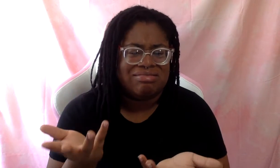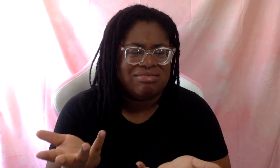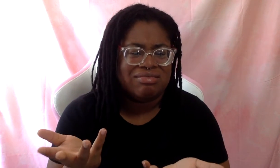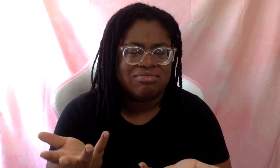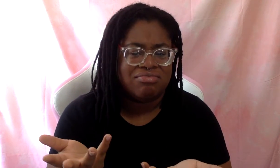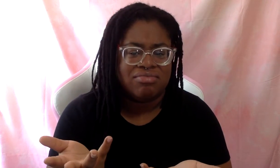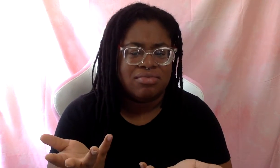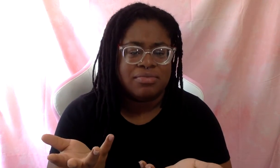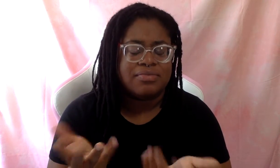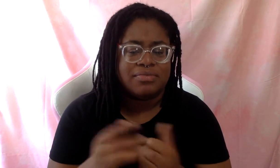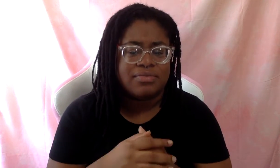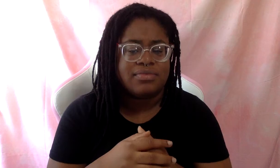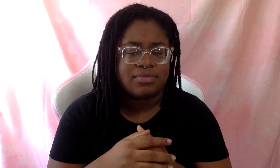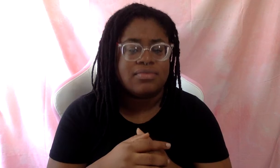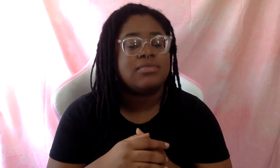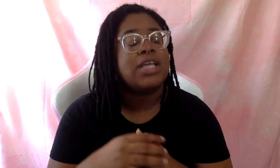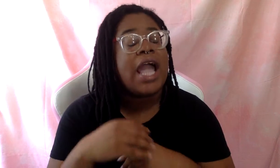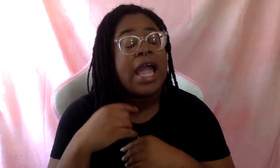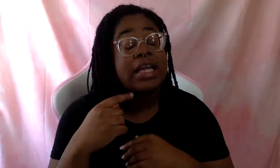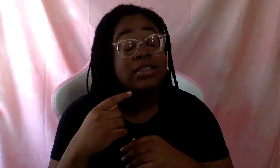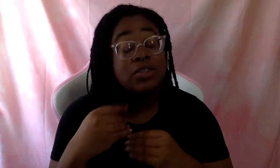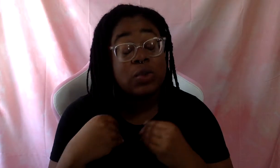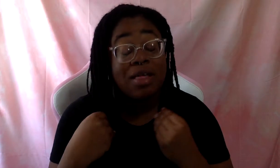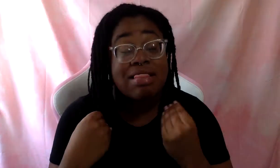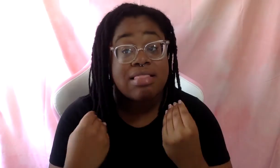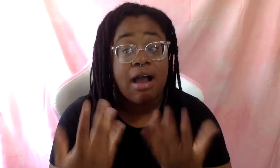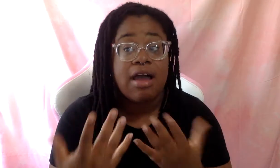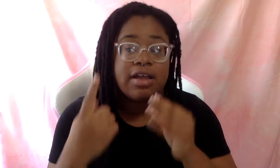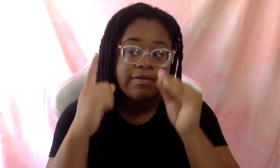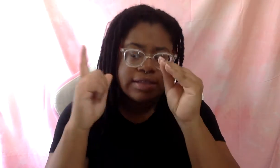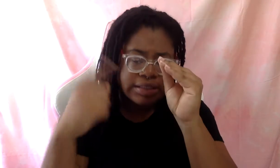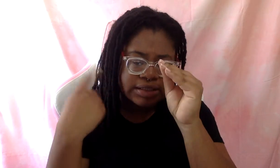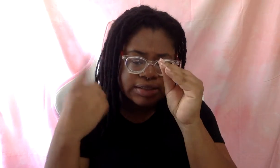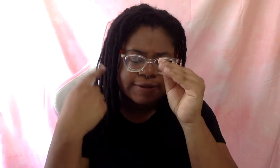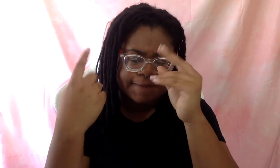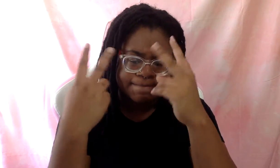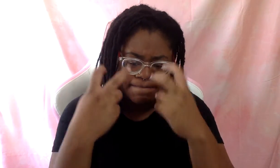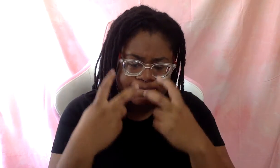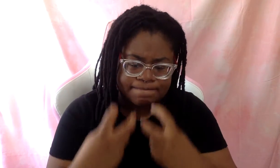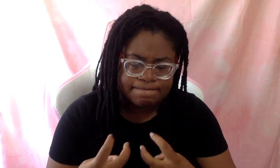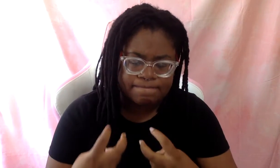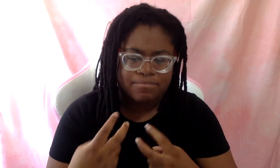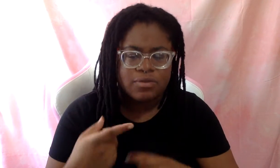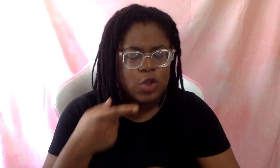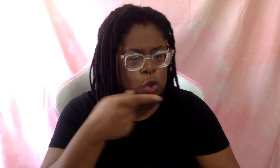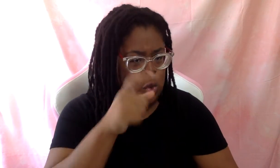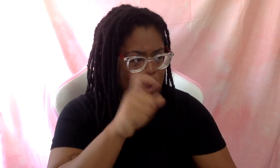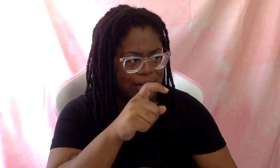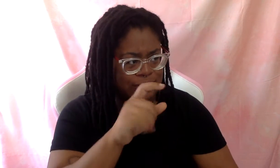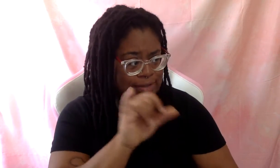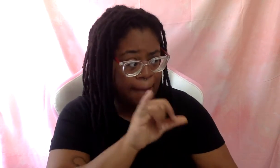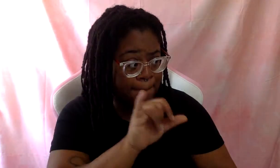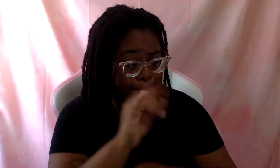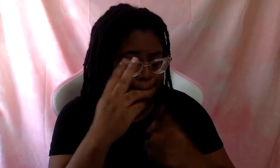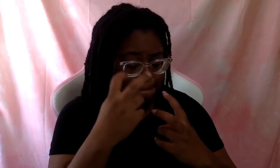Um, I had to do a lot of rewiring around that in my brain. Have you had to do any rewiring lately?